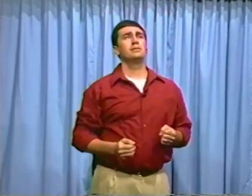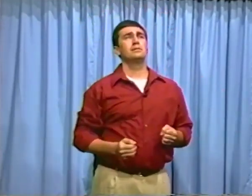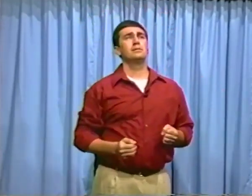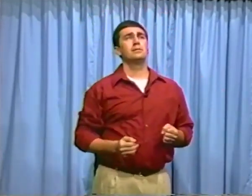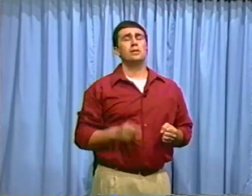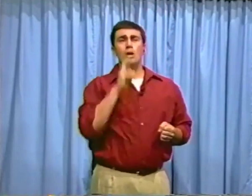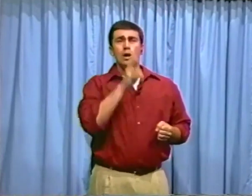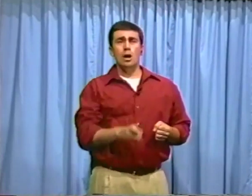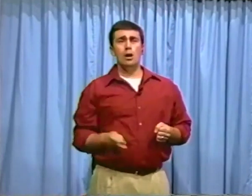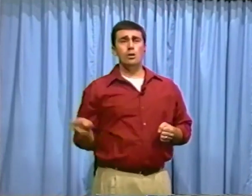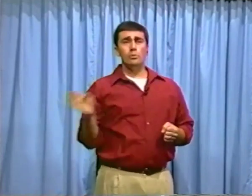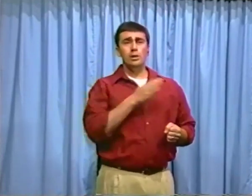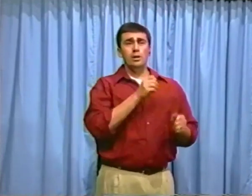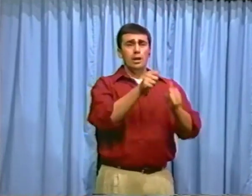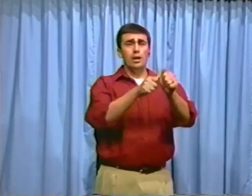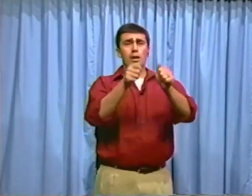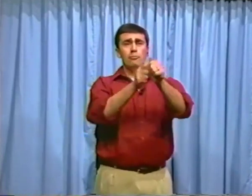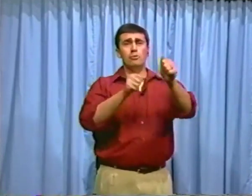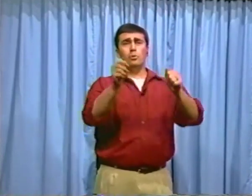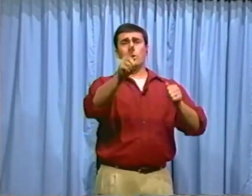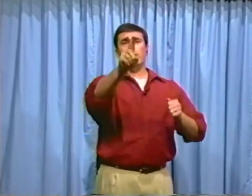Are we everywhere?